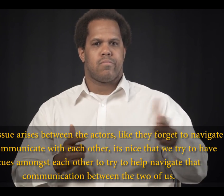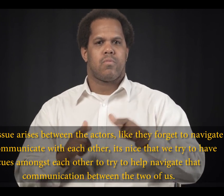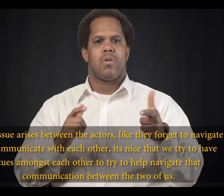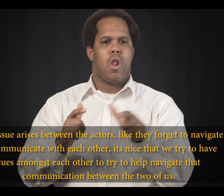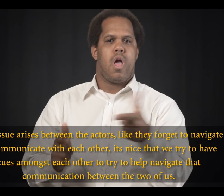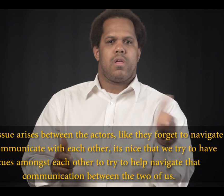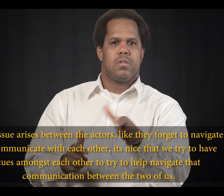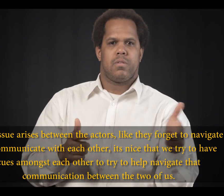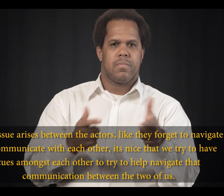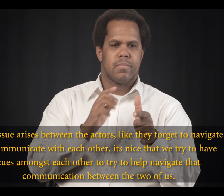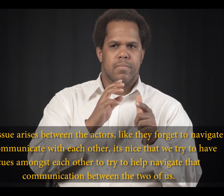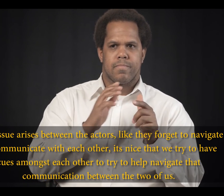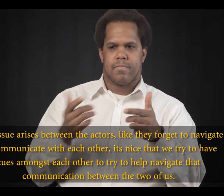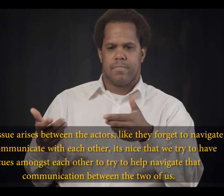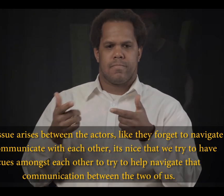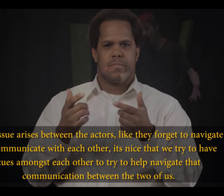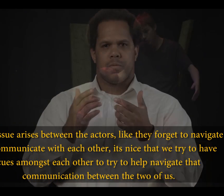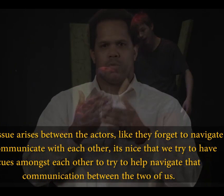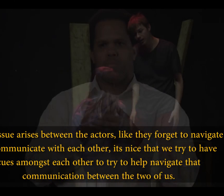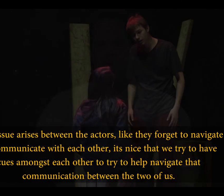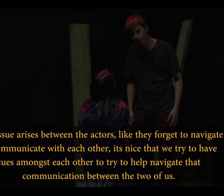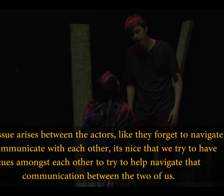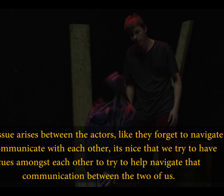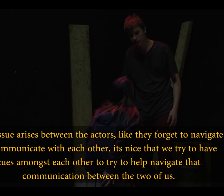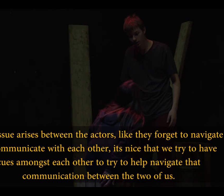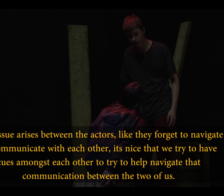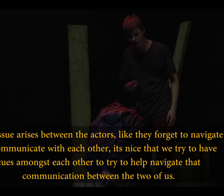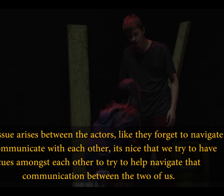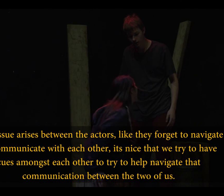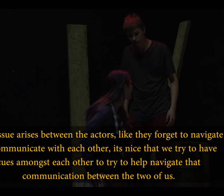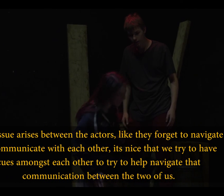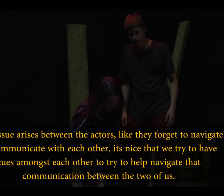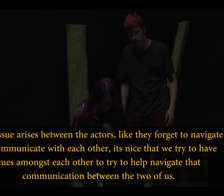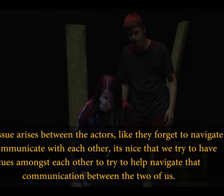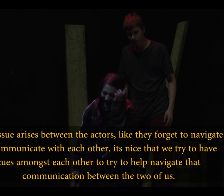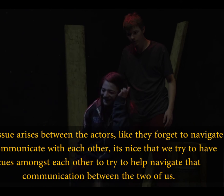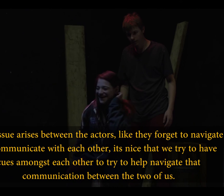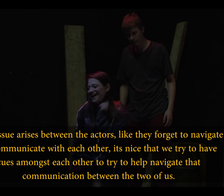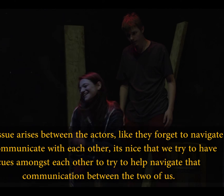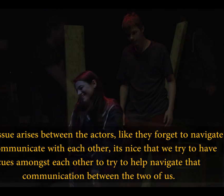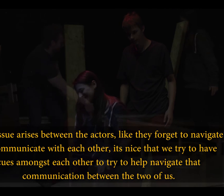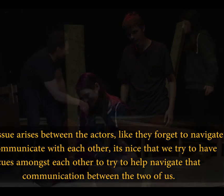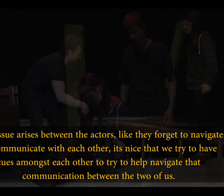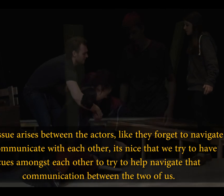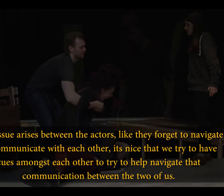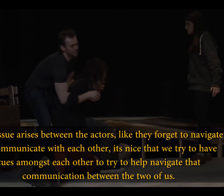nice that we try to have cues amongst each other to try to help navigate that communication